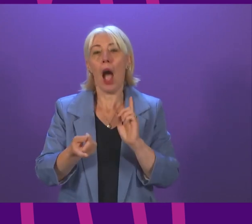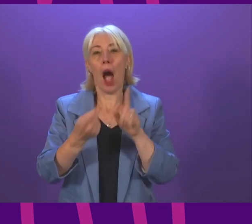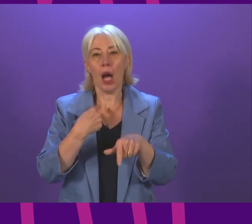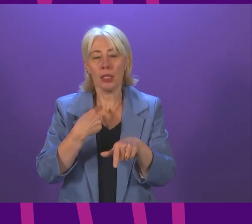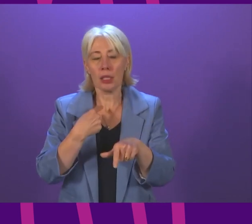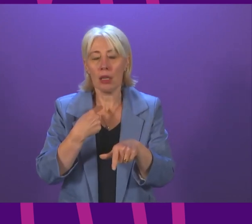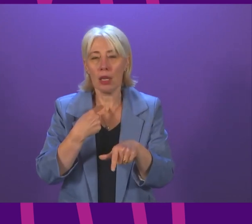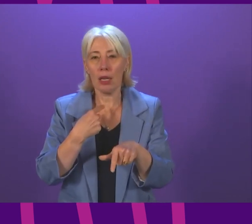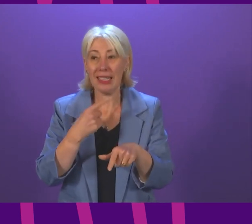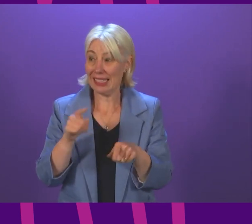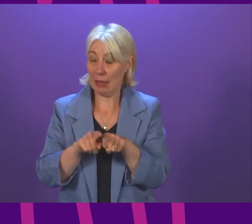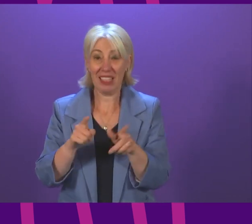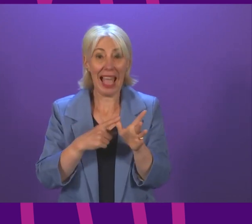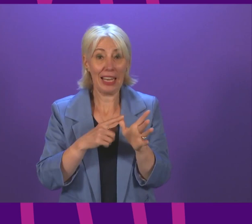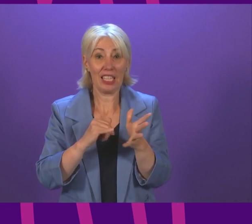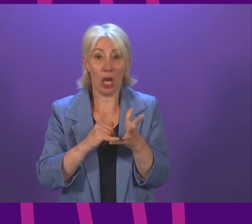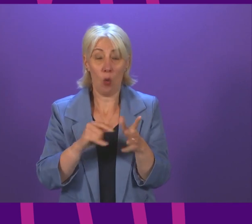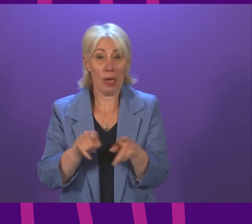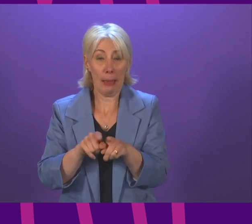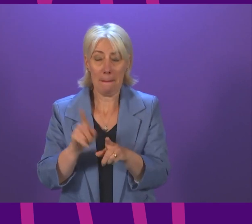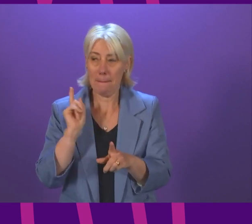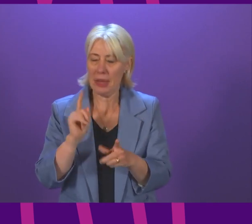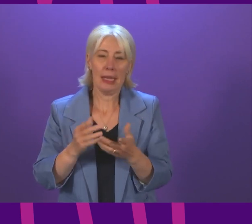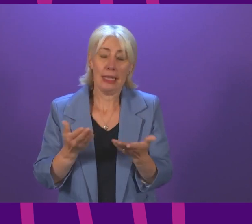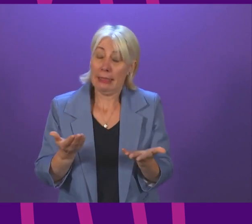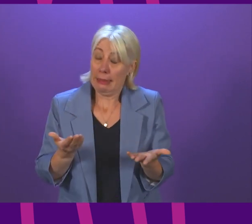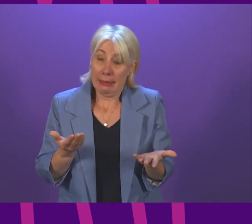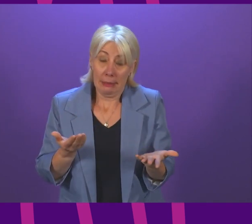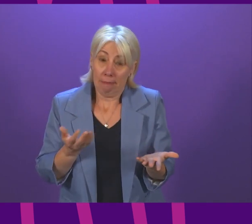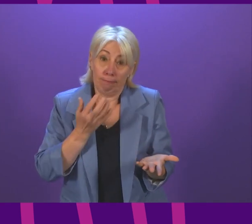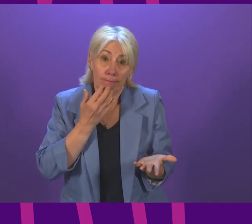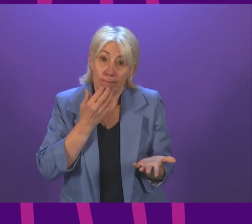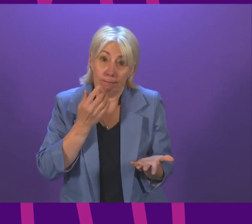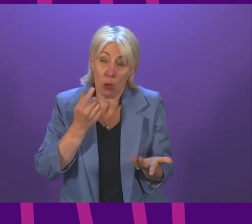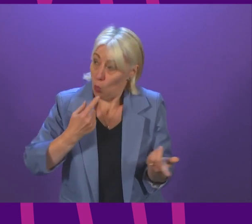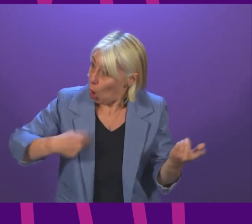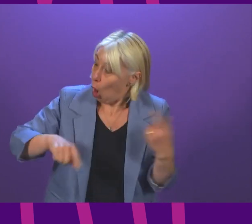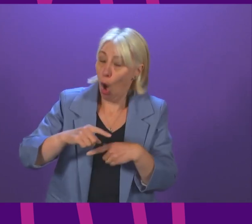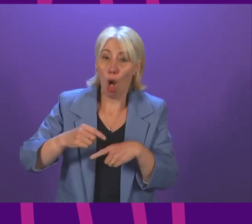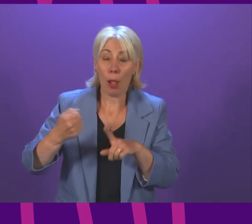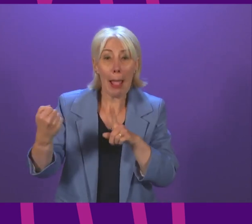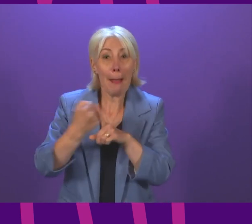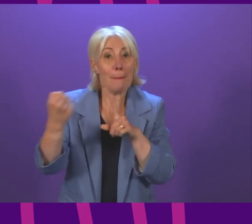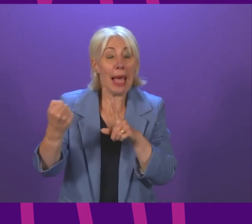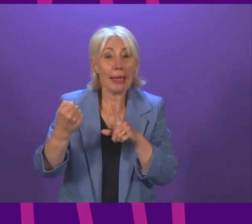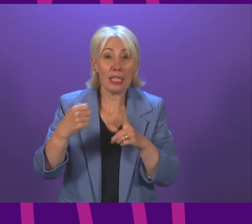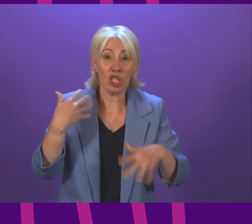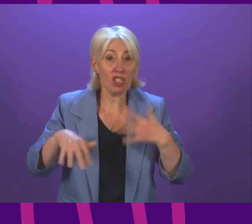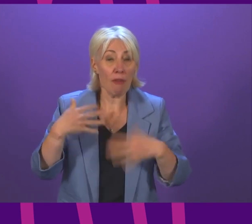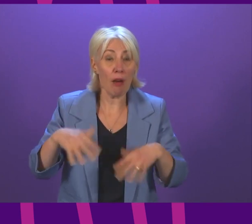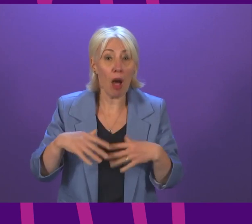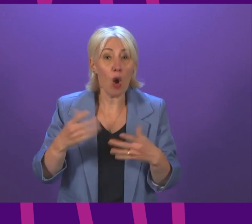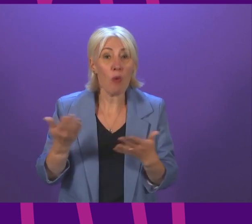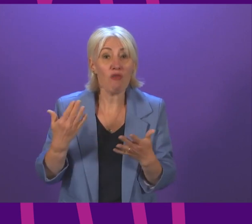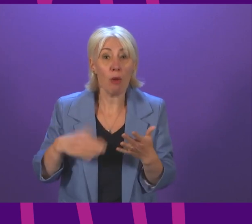the answer I gave to Anna Sarwar we are I'm afraid suffering the impact and people across the country are suffering the impact right now of decisions